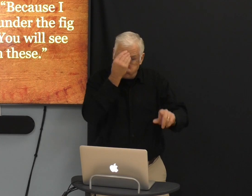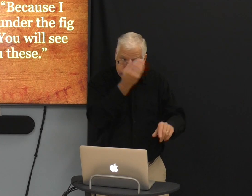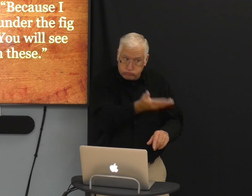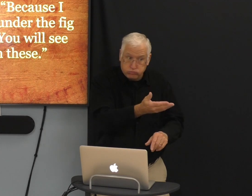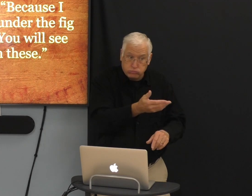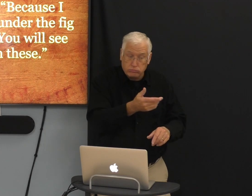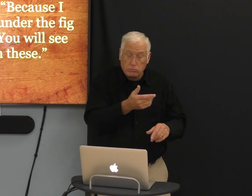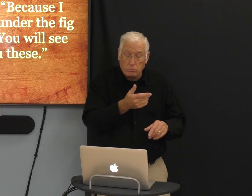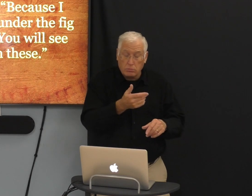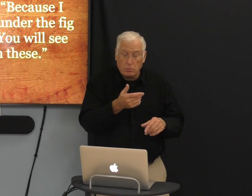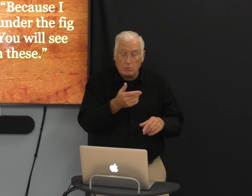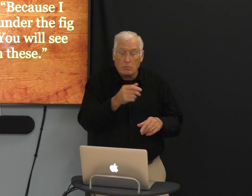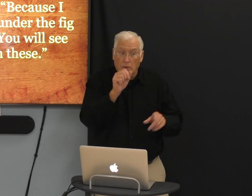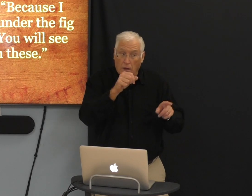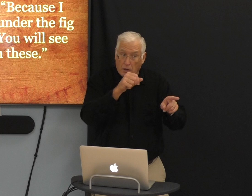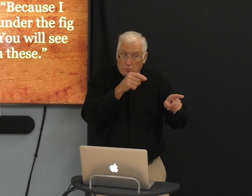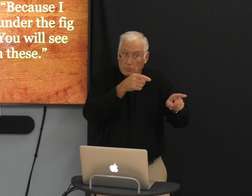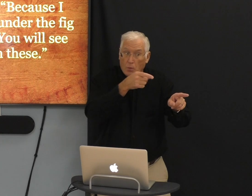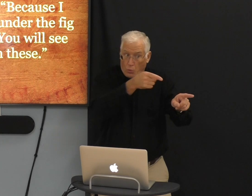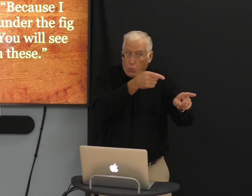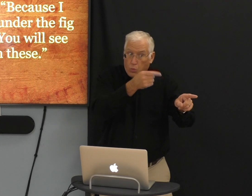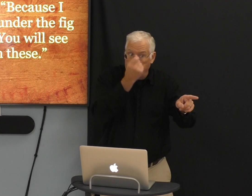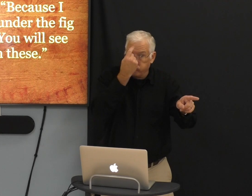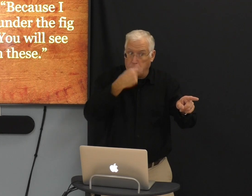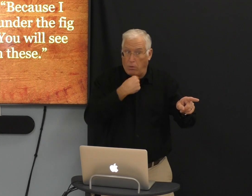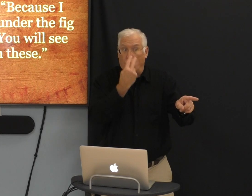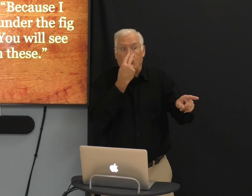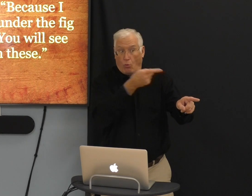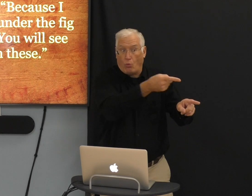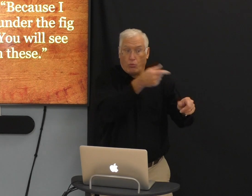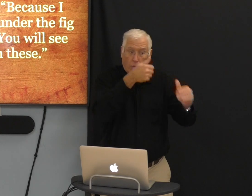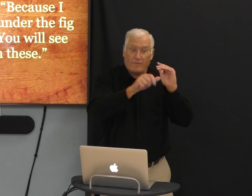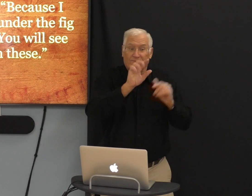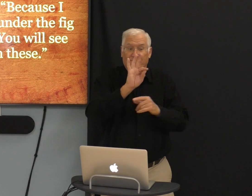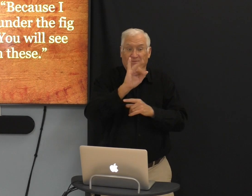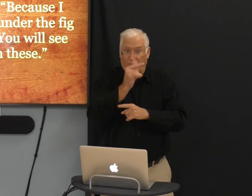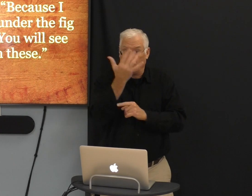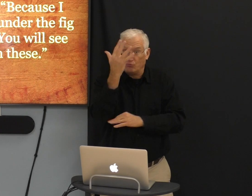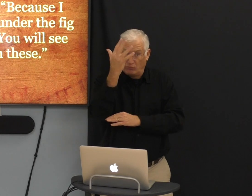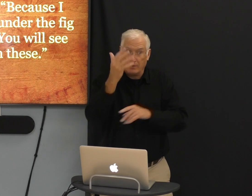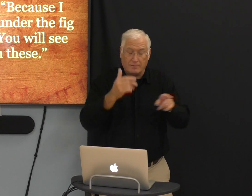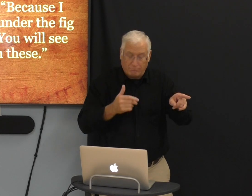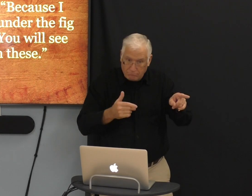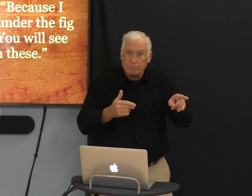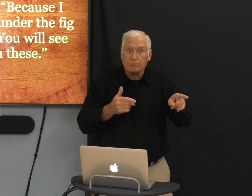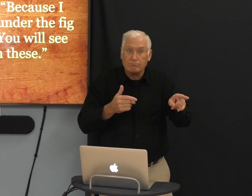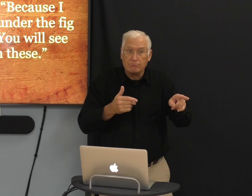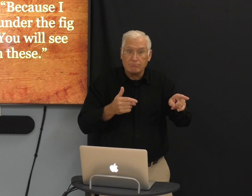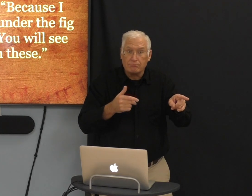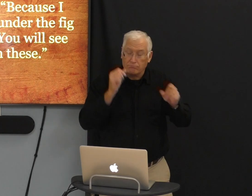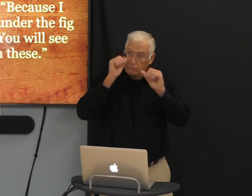Jesus was letting Nathaniel know. Yes, you realize who I am.